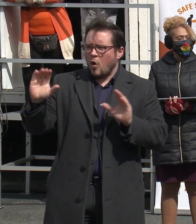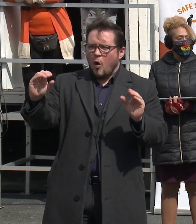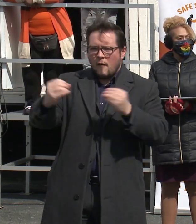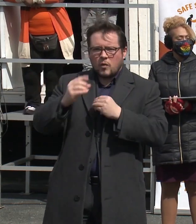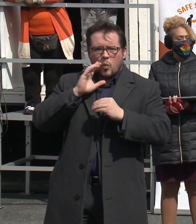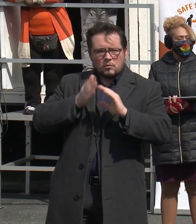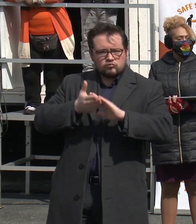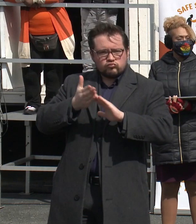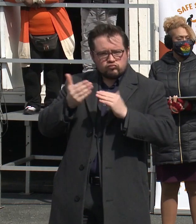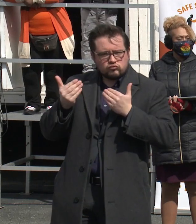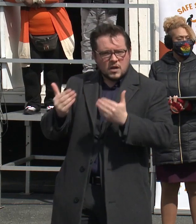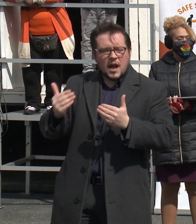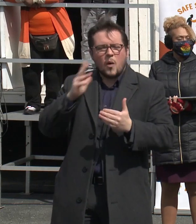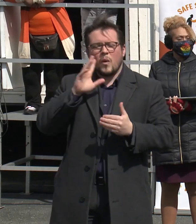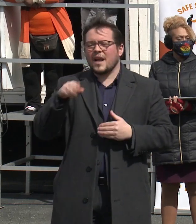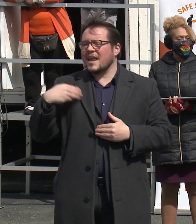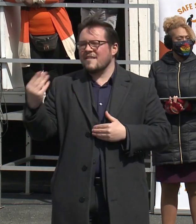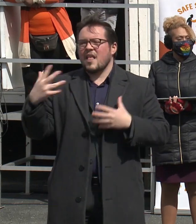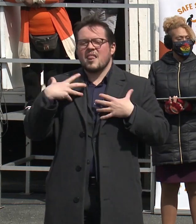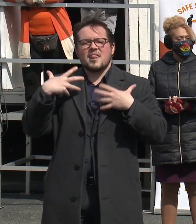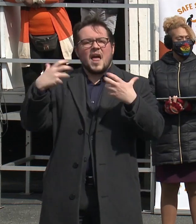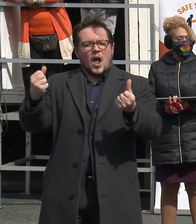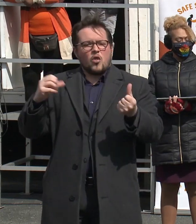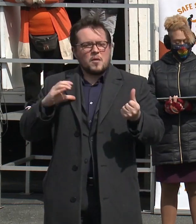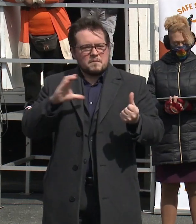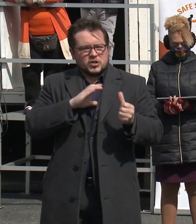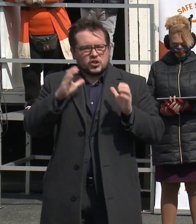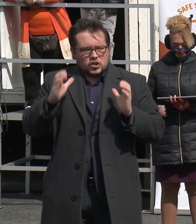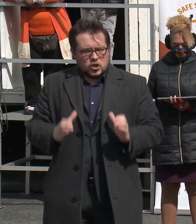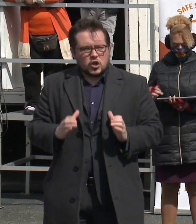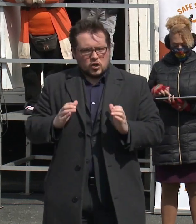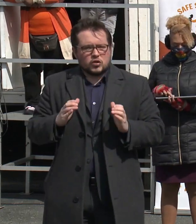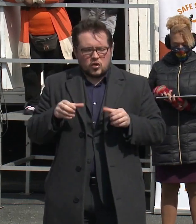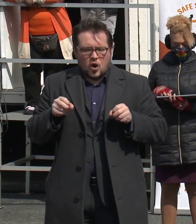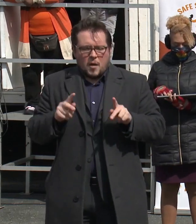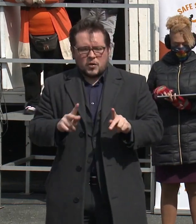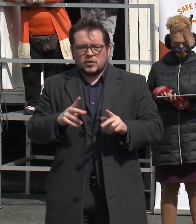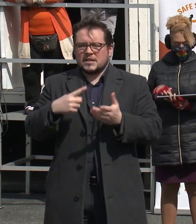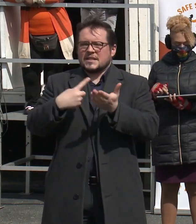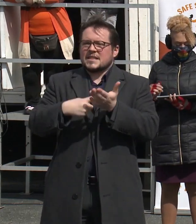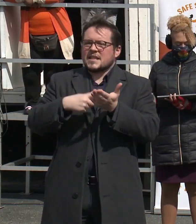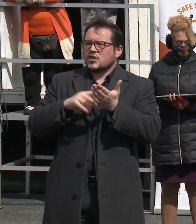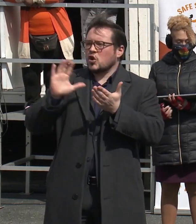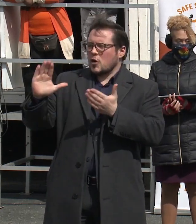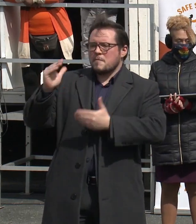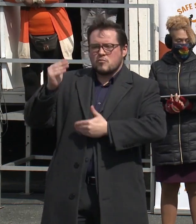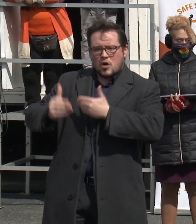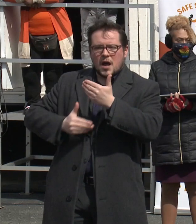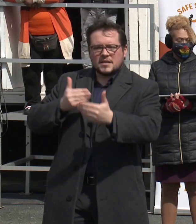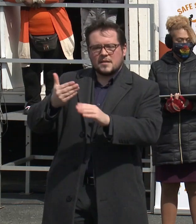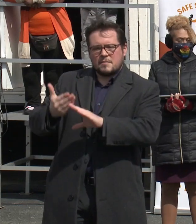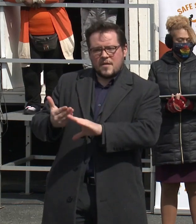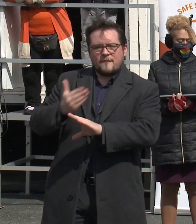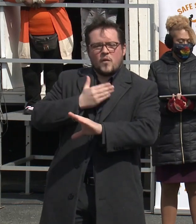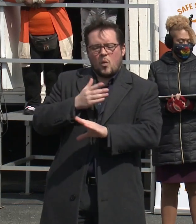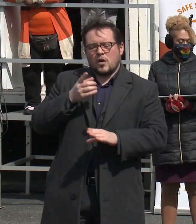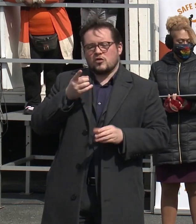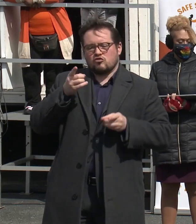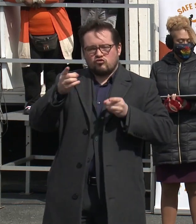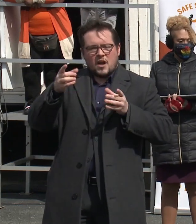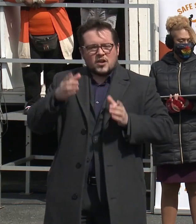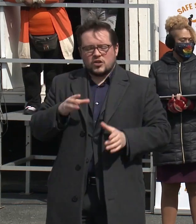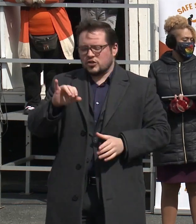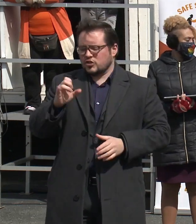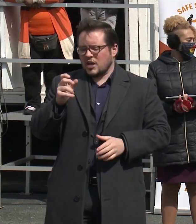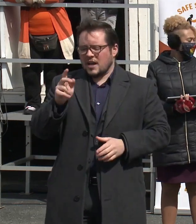want to give our health commission the opportunity to discuss the process that she began prior to a director Jackson's arrival.